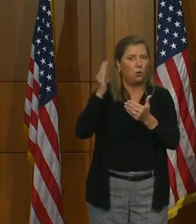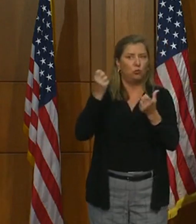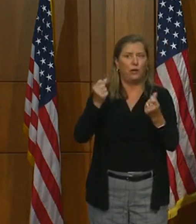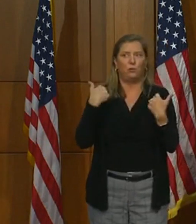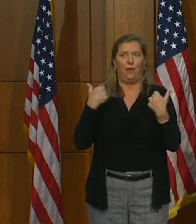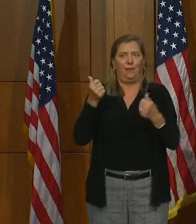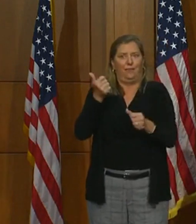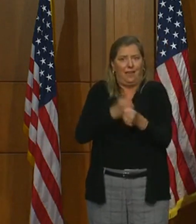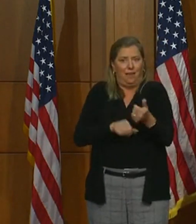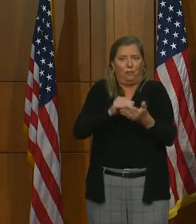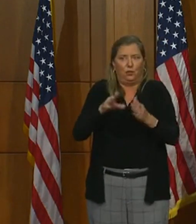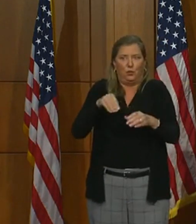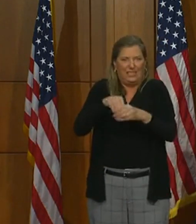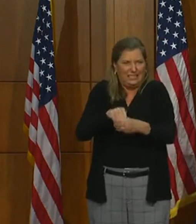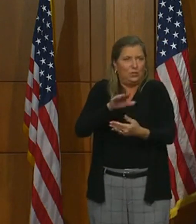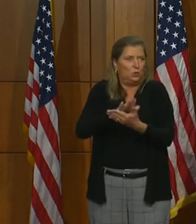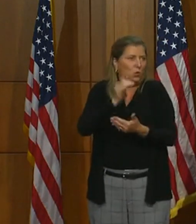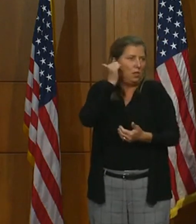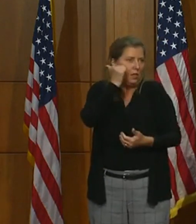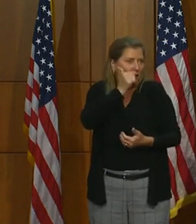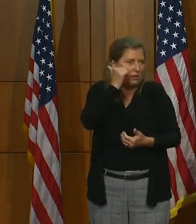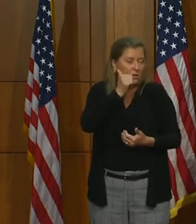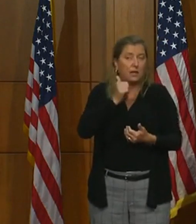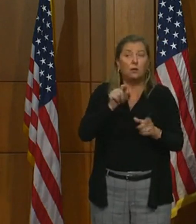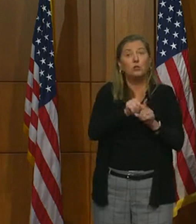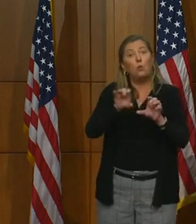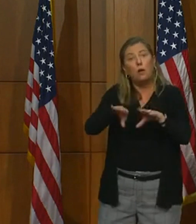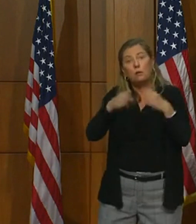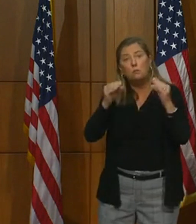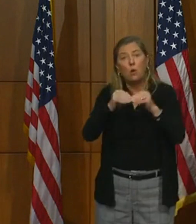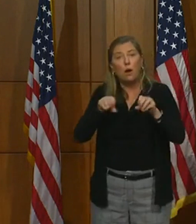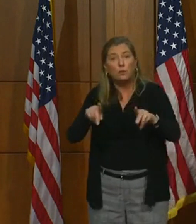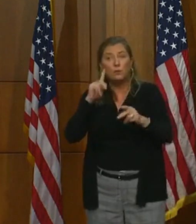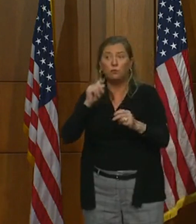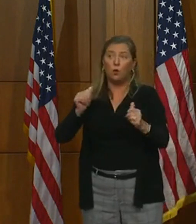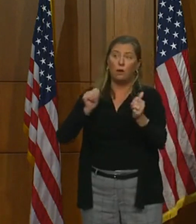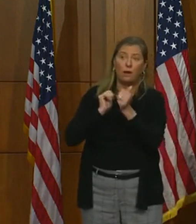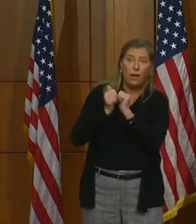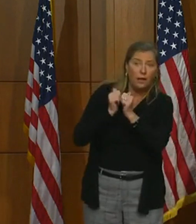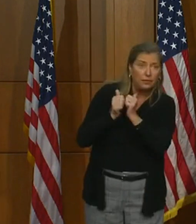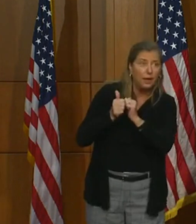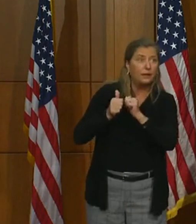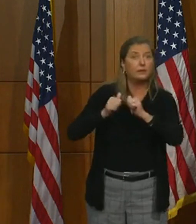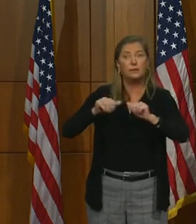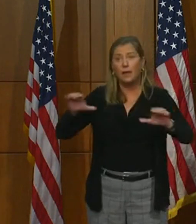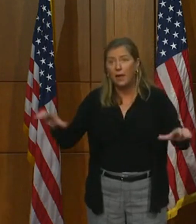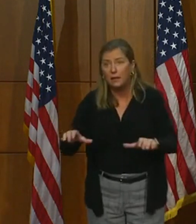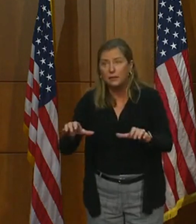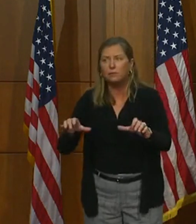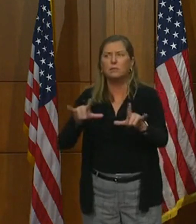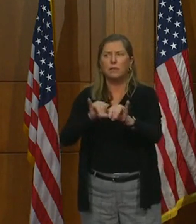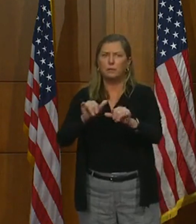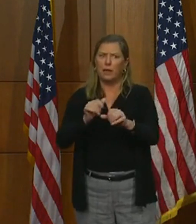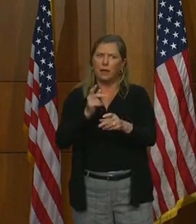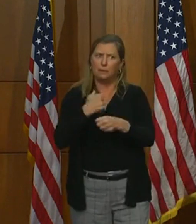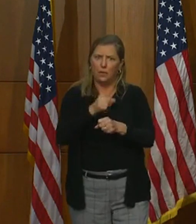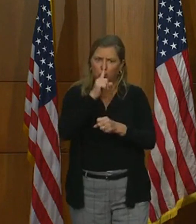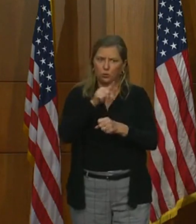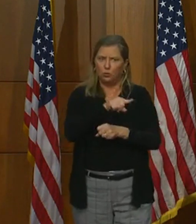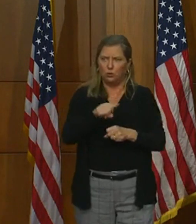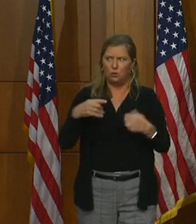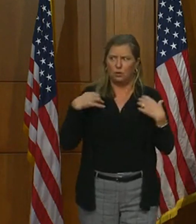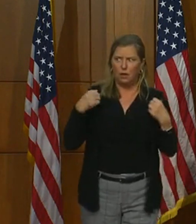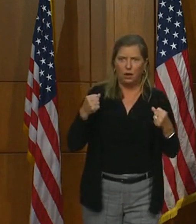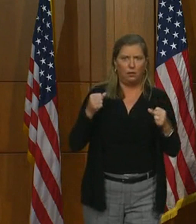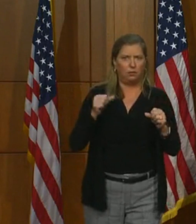every day and increasing opportunities for athletics and activities while remaining vigilant about the health of our students and staff. So